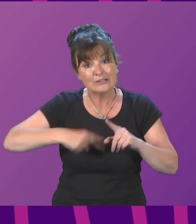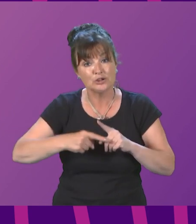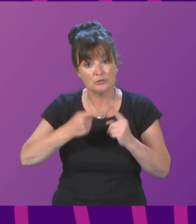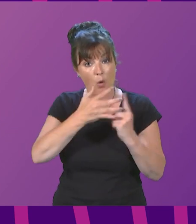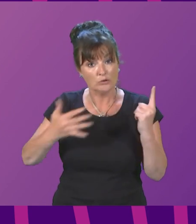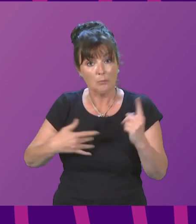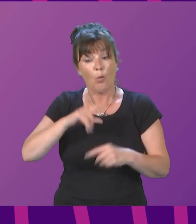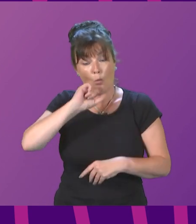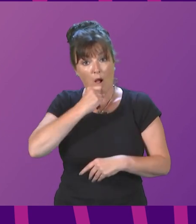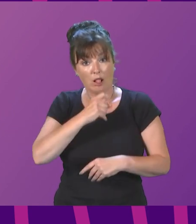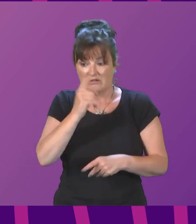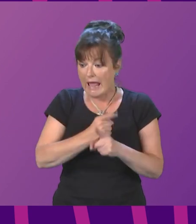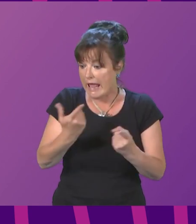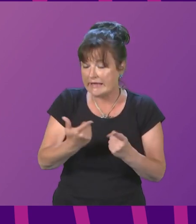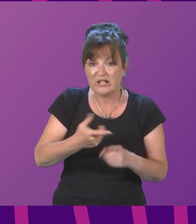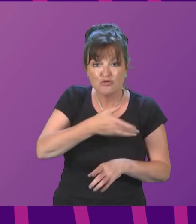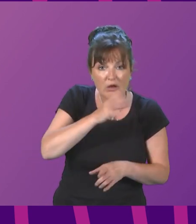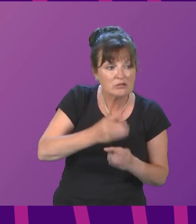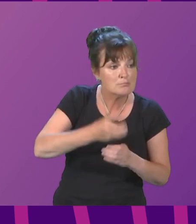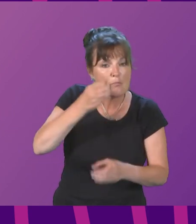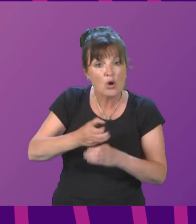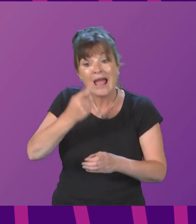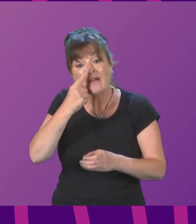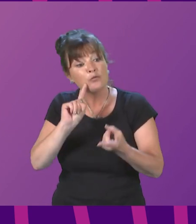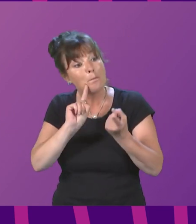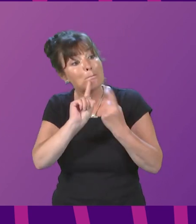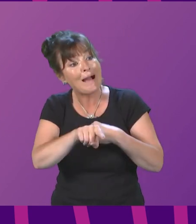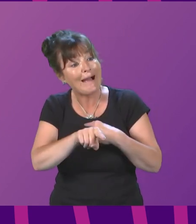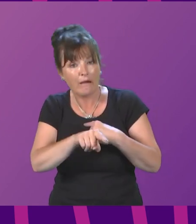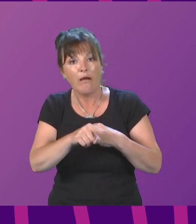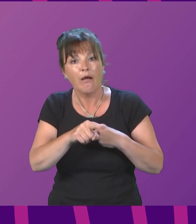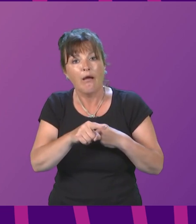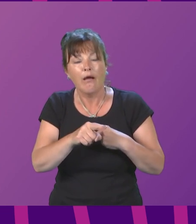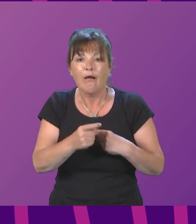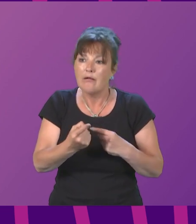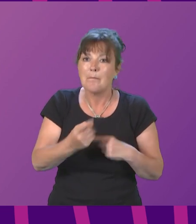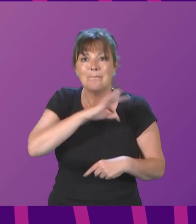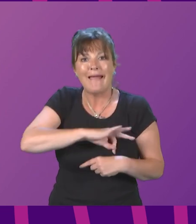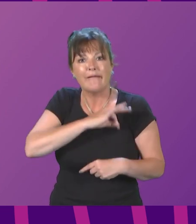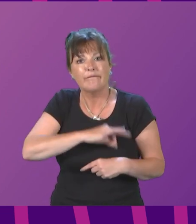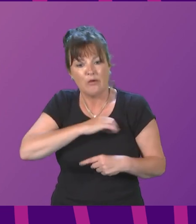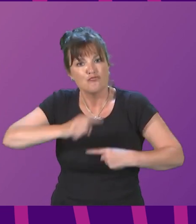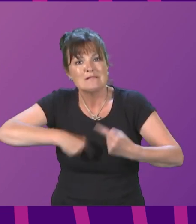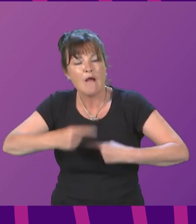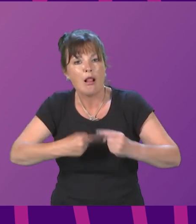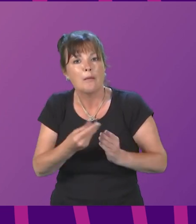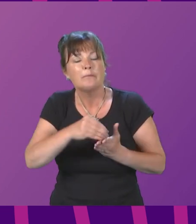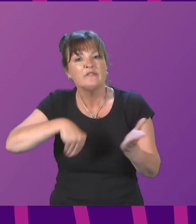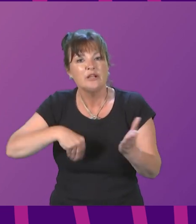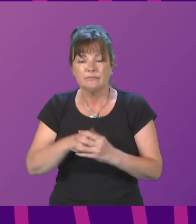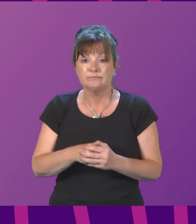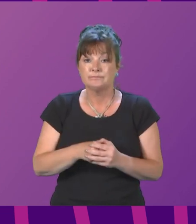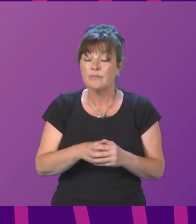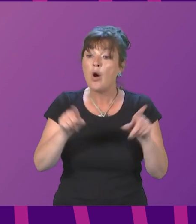recycling of containers such as drinks, bottles. We will also support public transport. In addition to the freezing of Scotrail